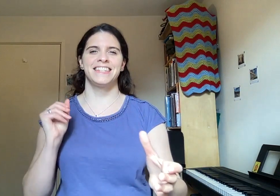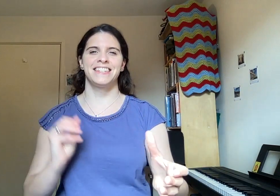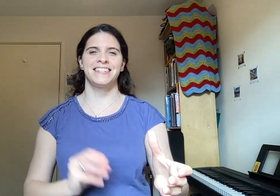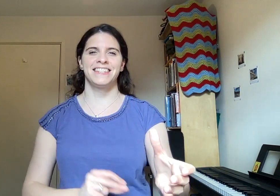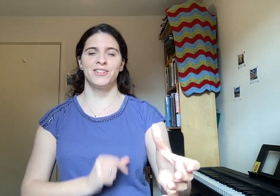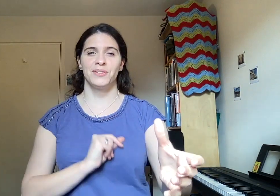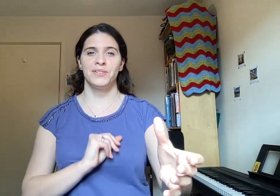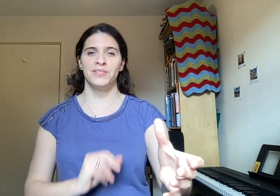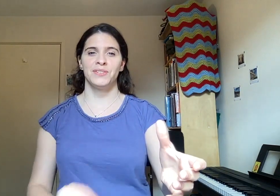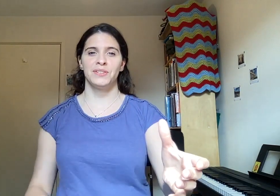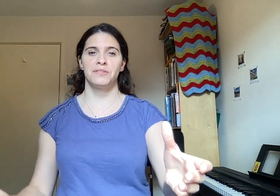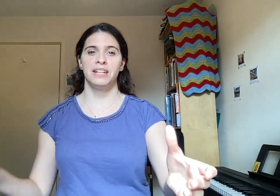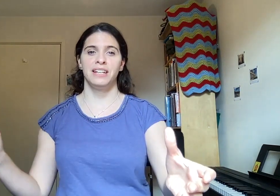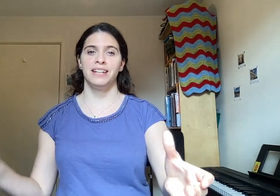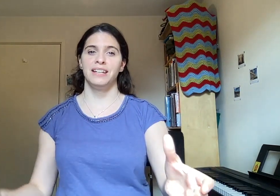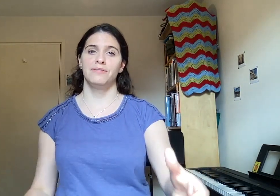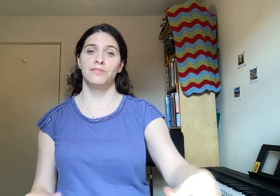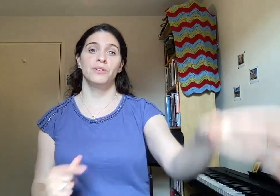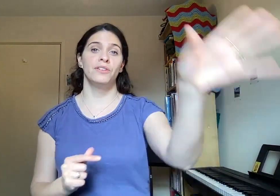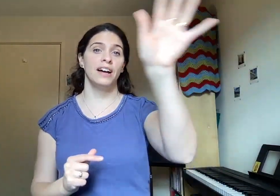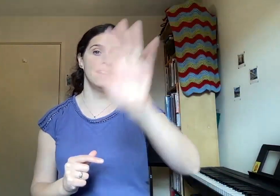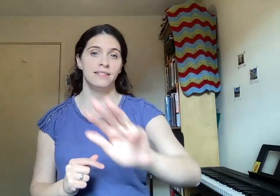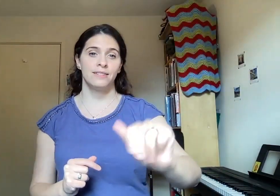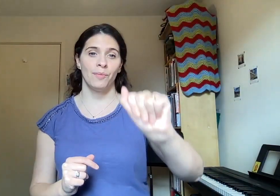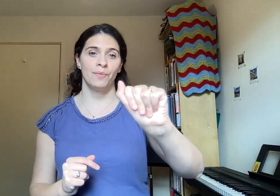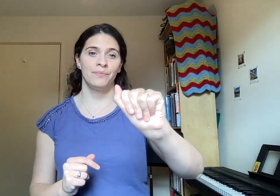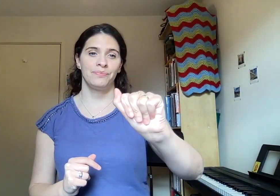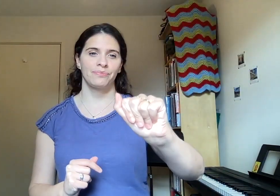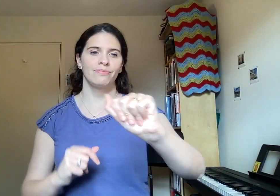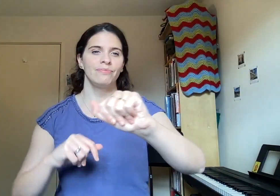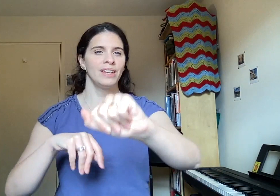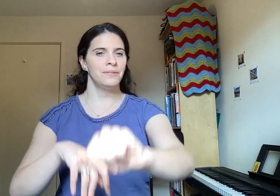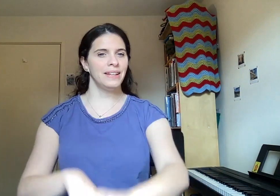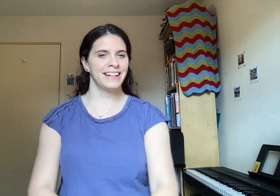2, 3, 4 and stop. Relax.